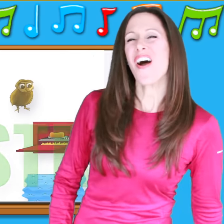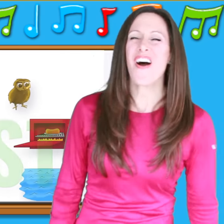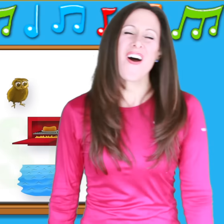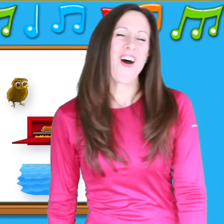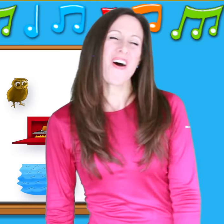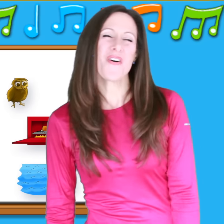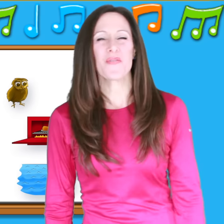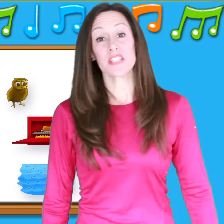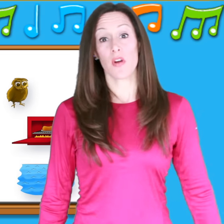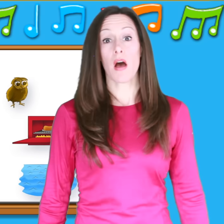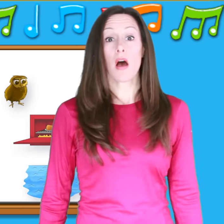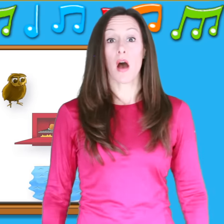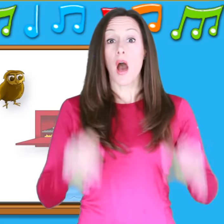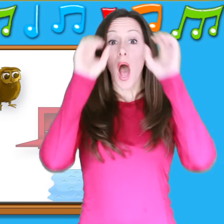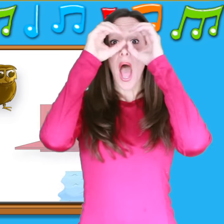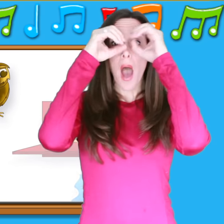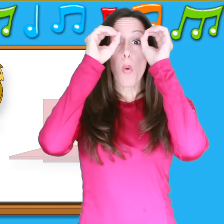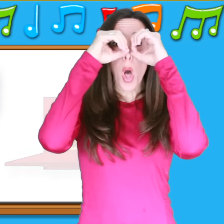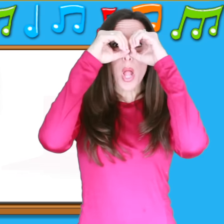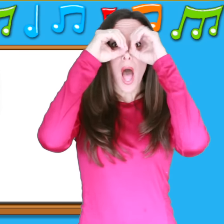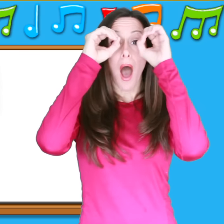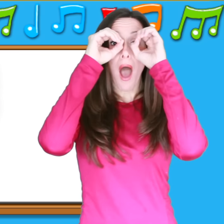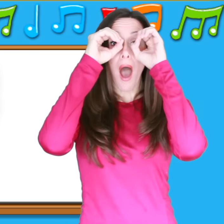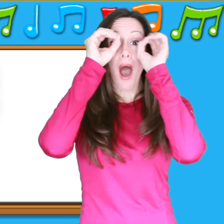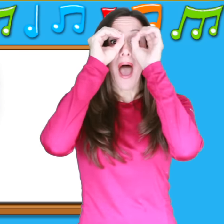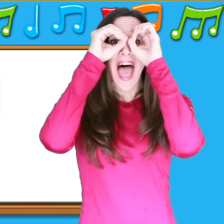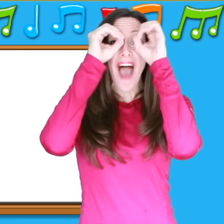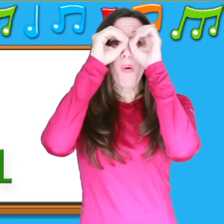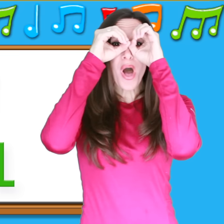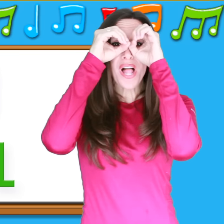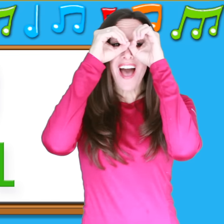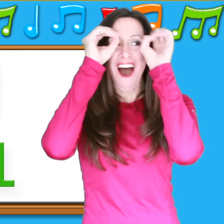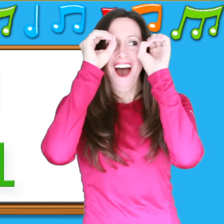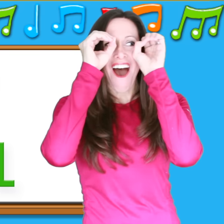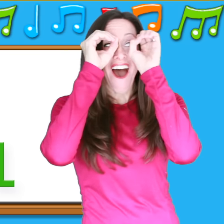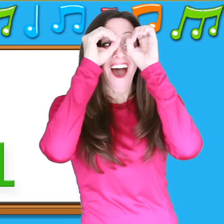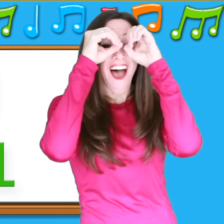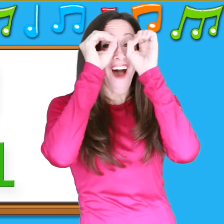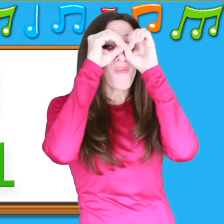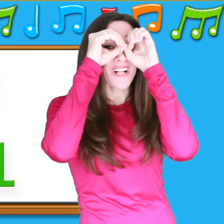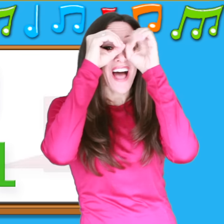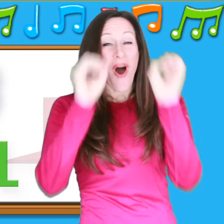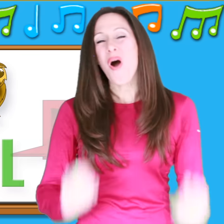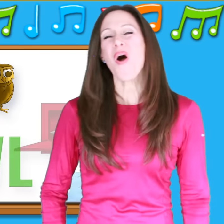is for o-o-owl O-o-owl O-o-owl O